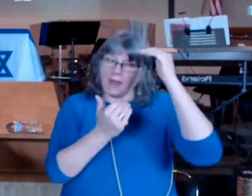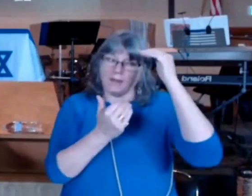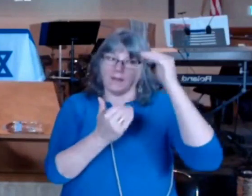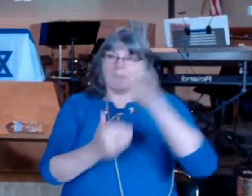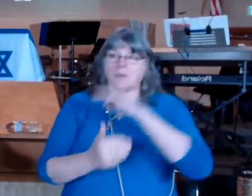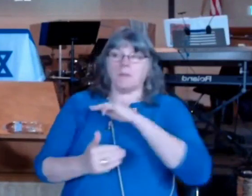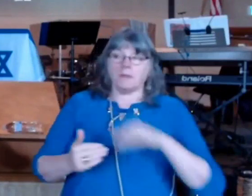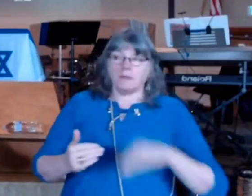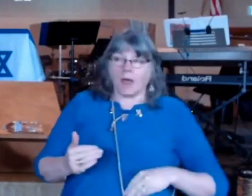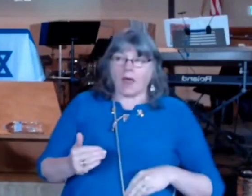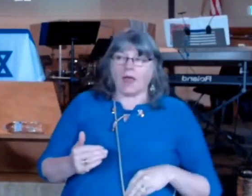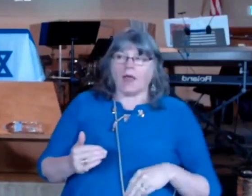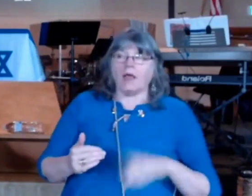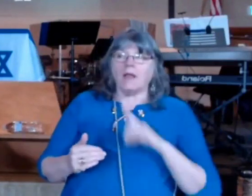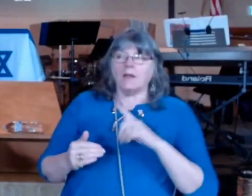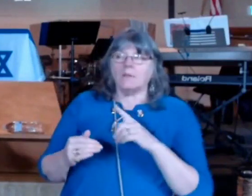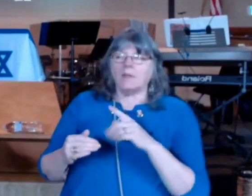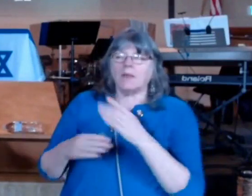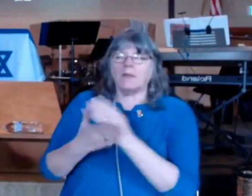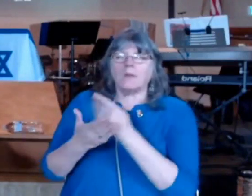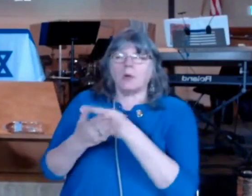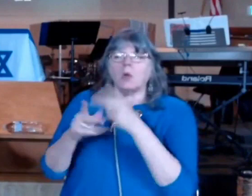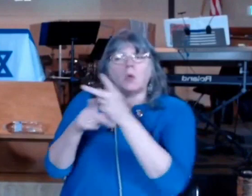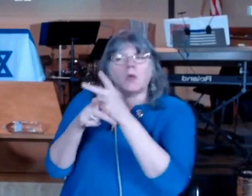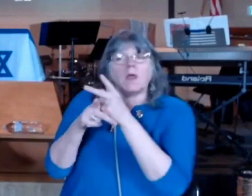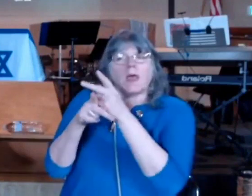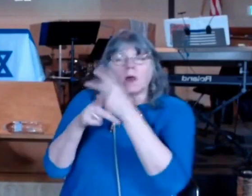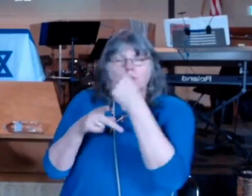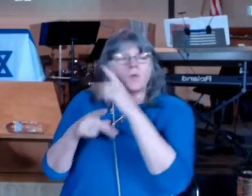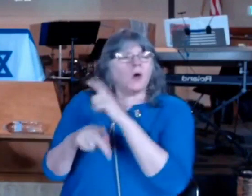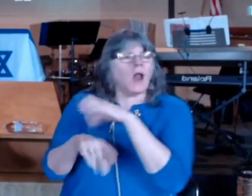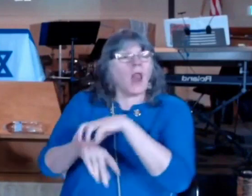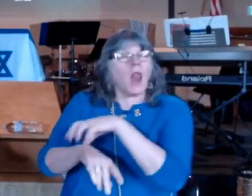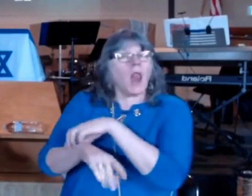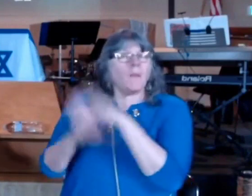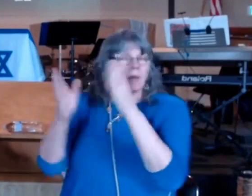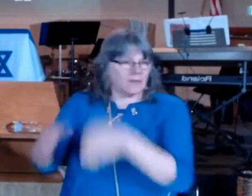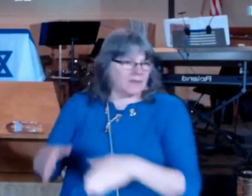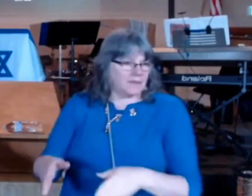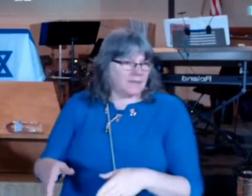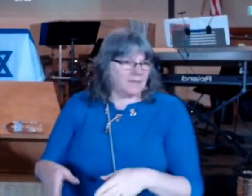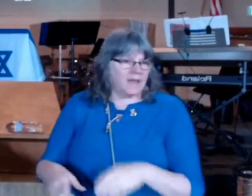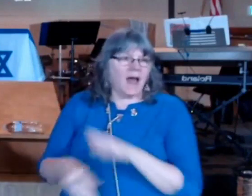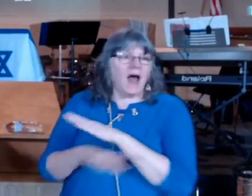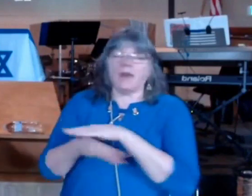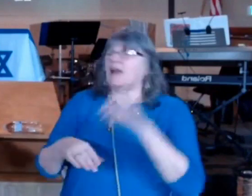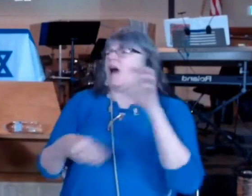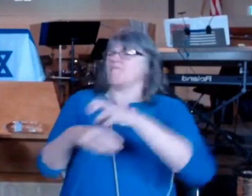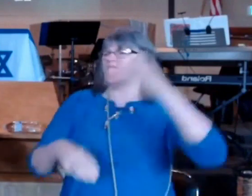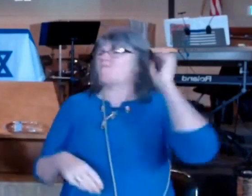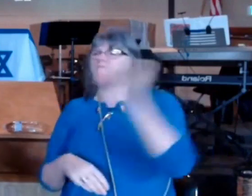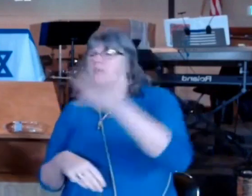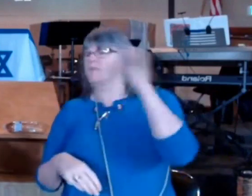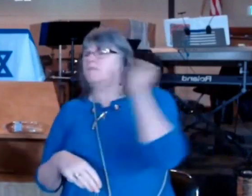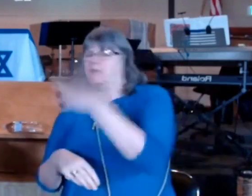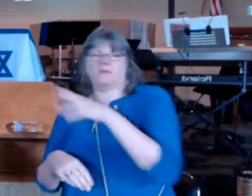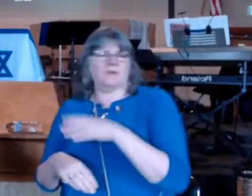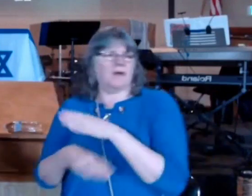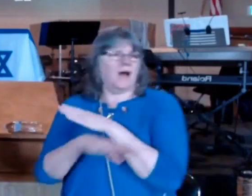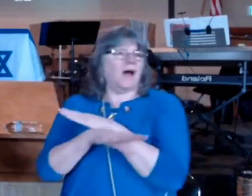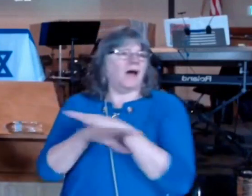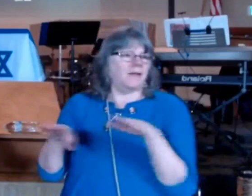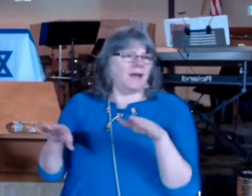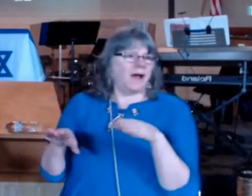bandaging the wounds of lepers not shunning them or stoning them so you see there's always